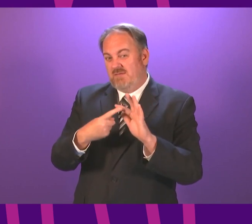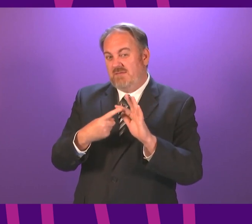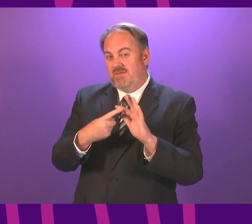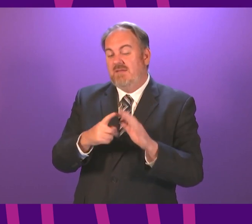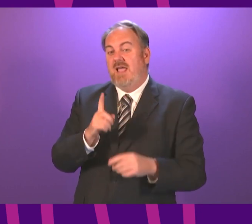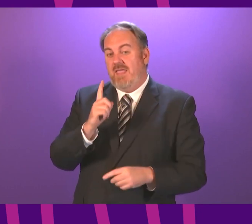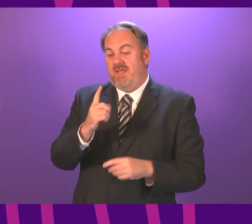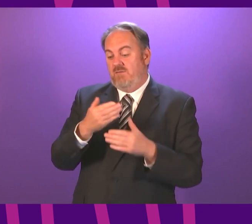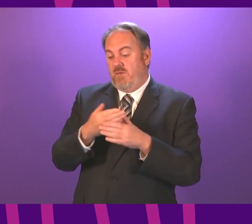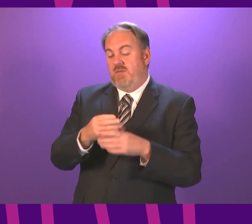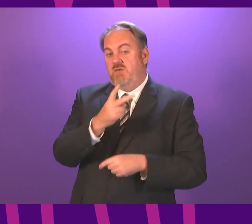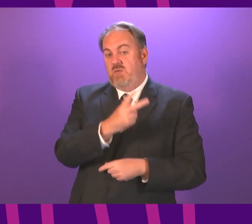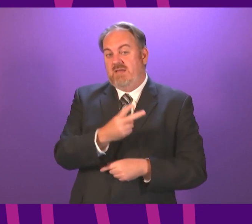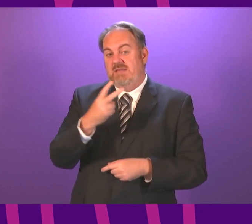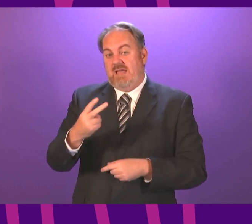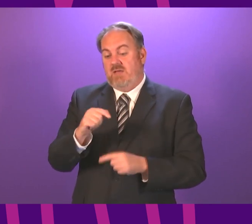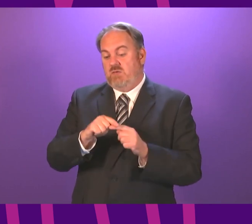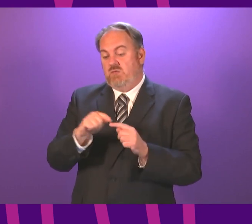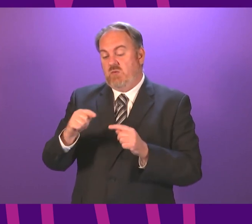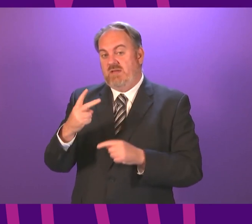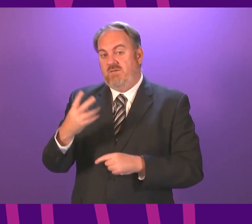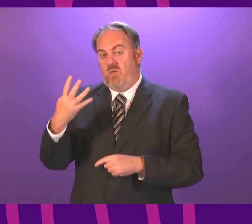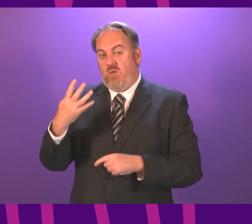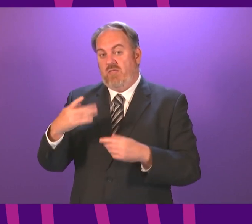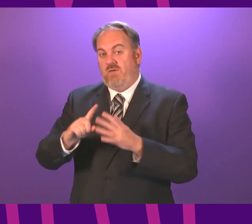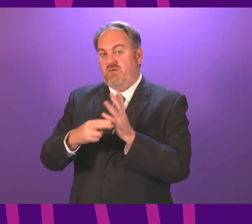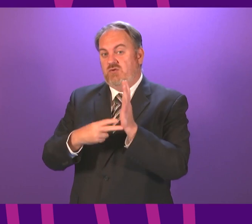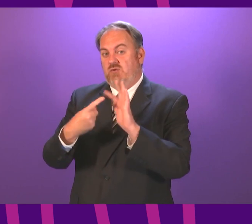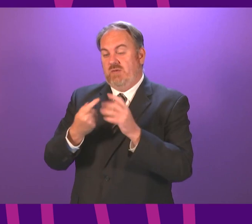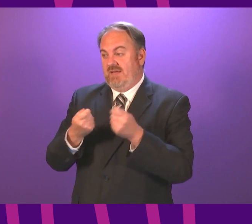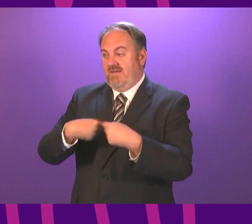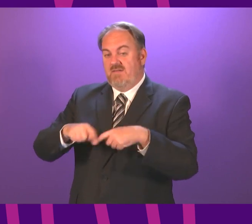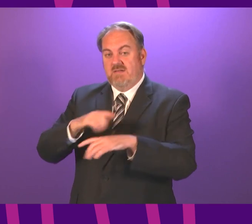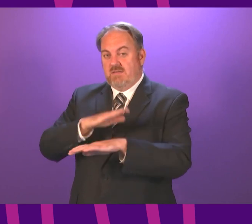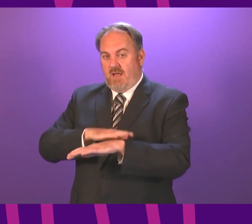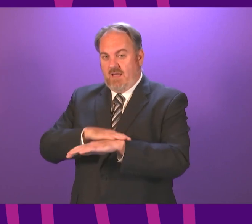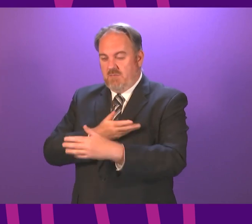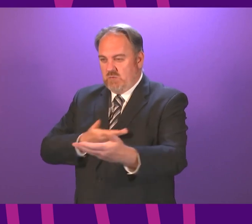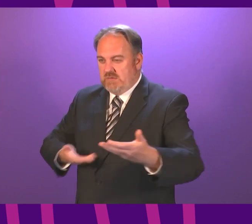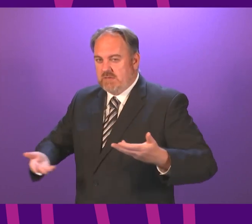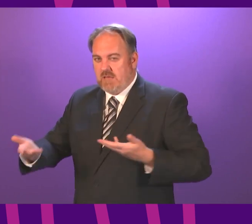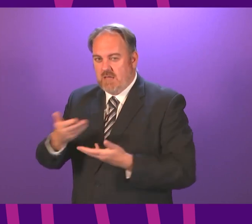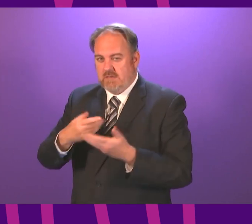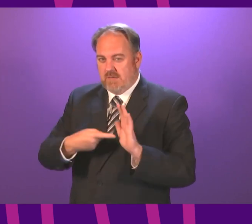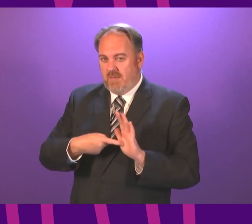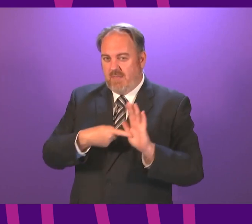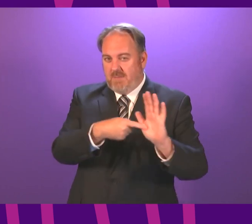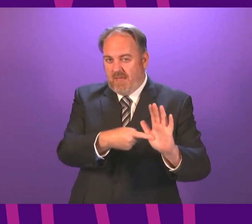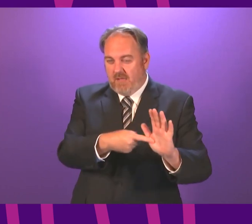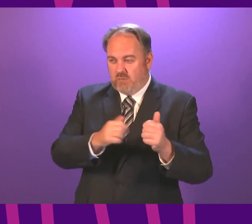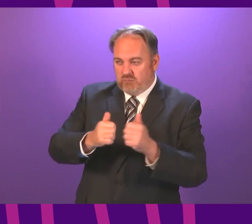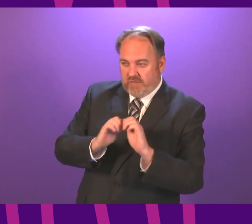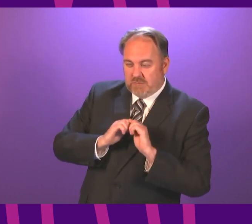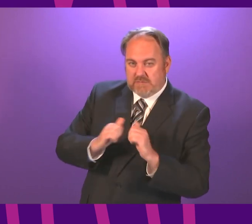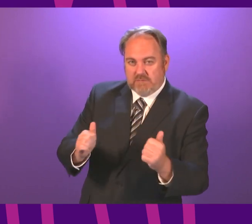22nd to the 24th of June to maximise scrutiny time. This obviously is a change from the previous versions of the bill previously where